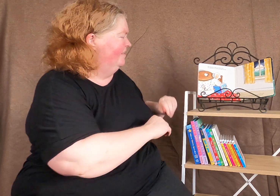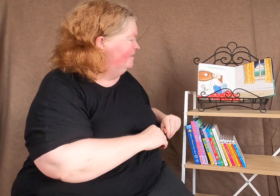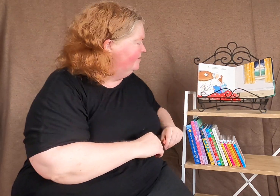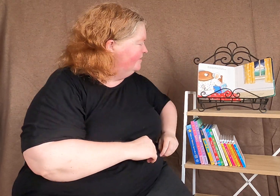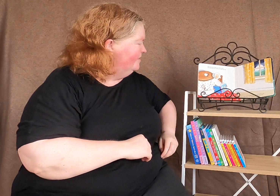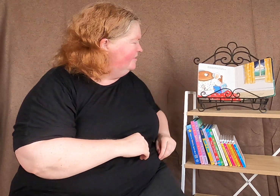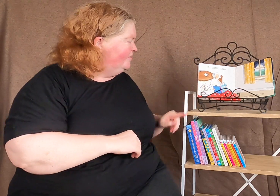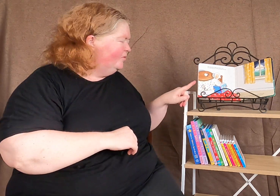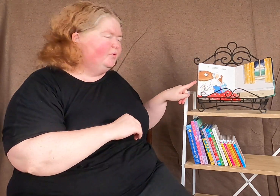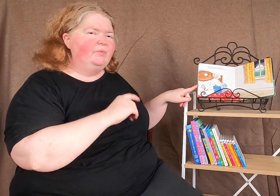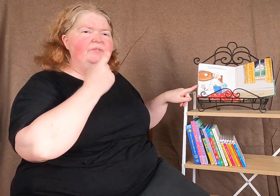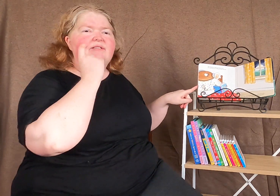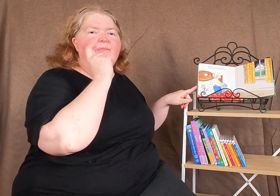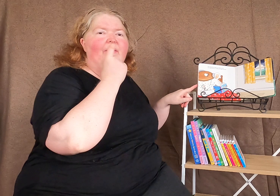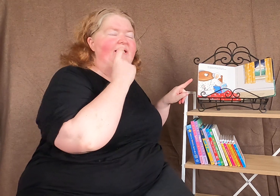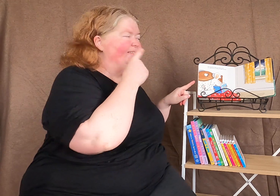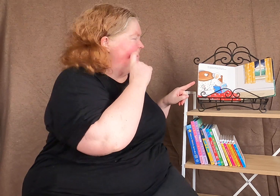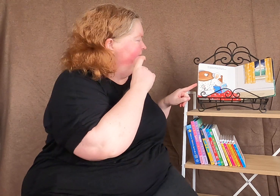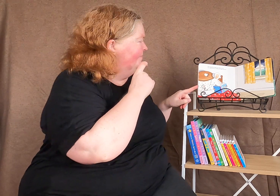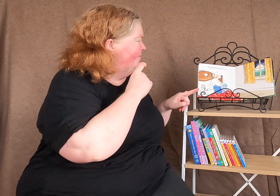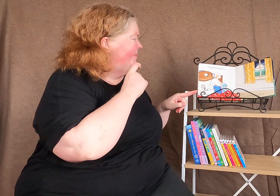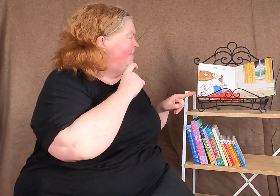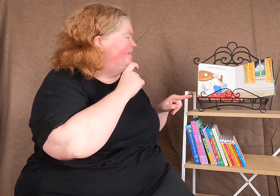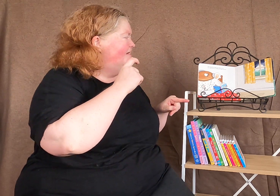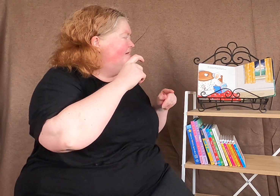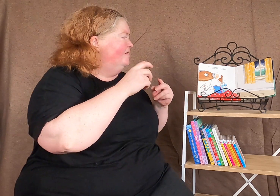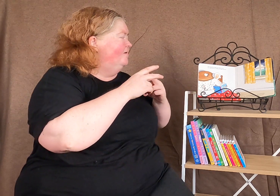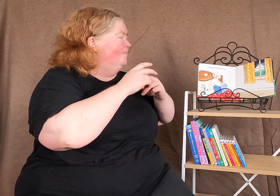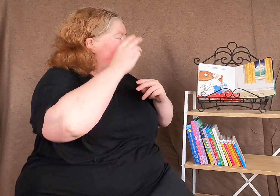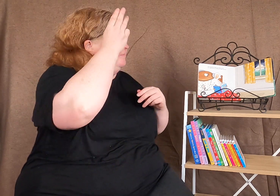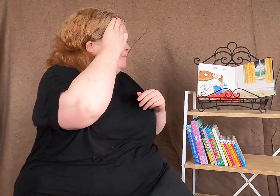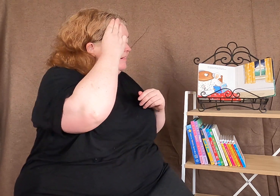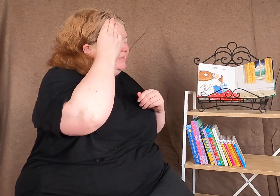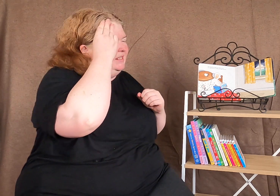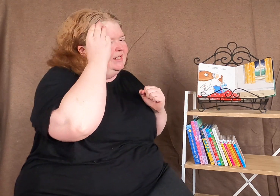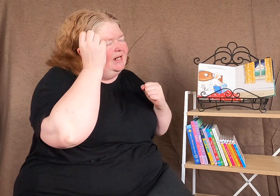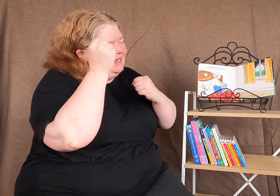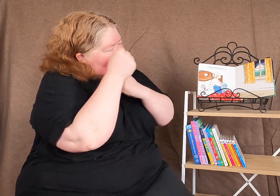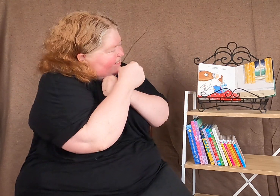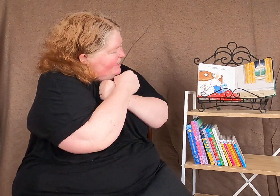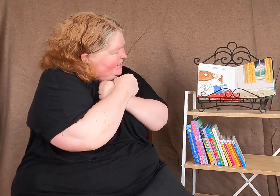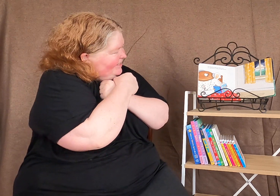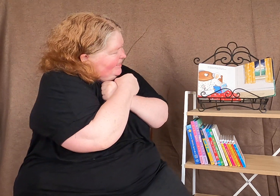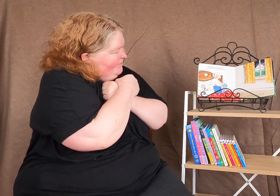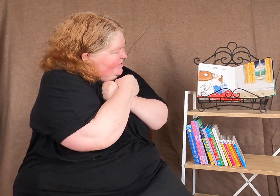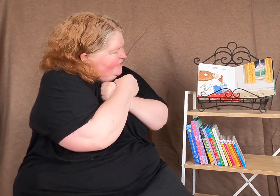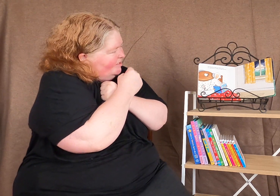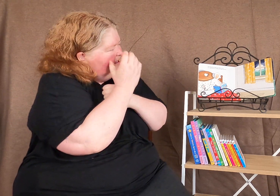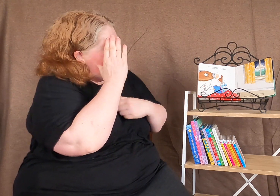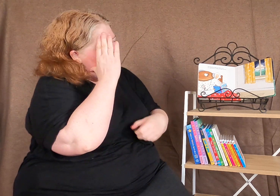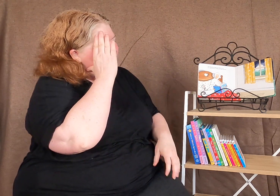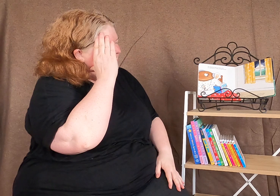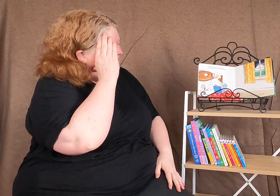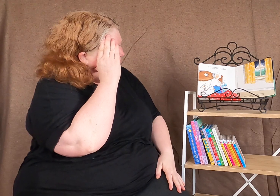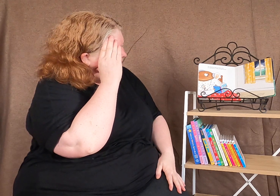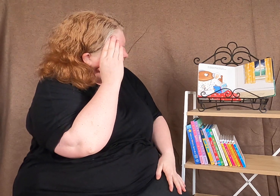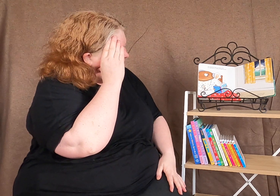Oh, some mice. With mummy I cuddle up close in bed.